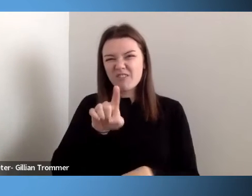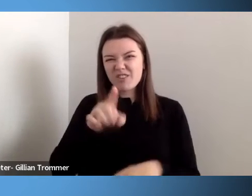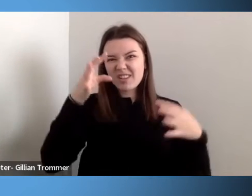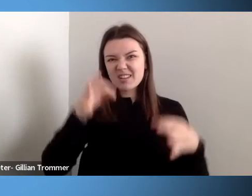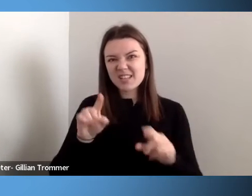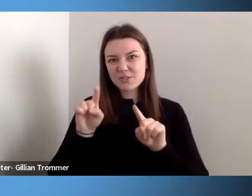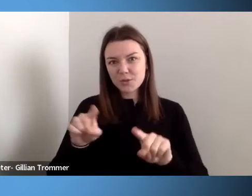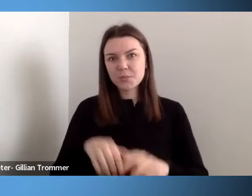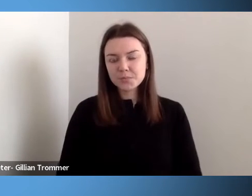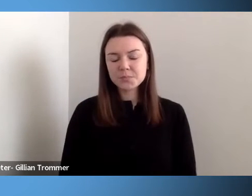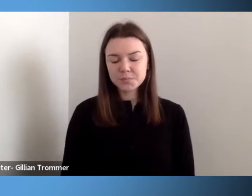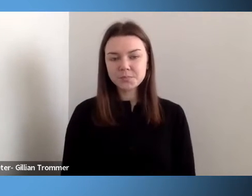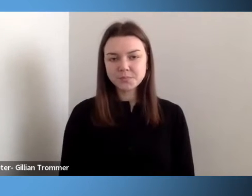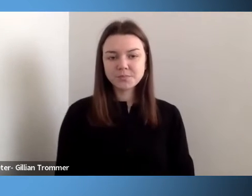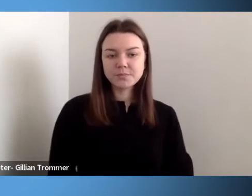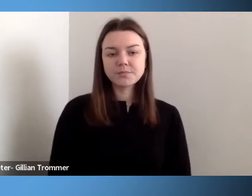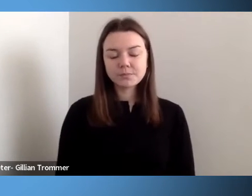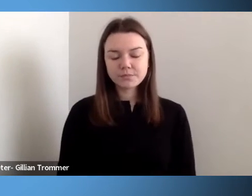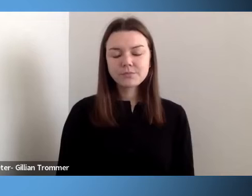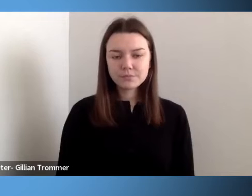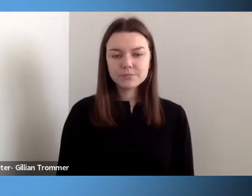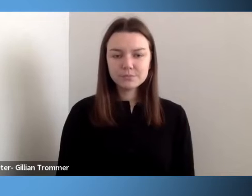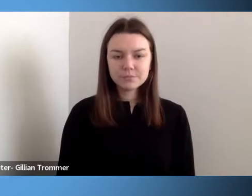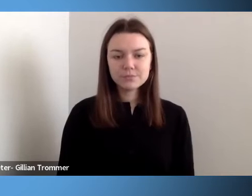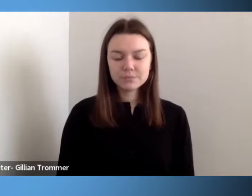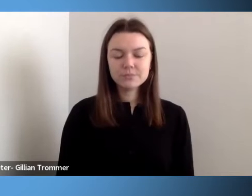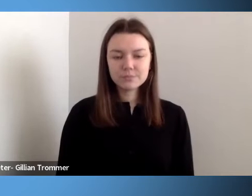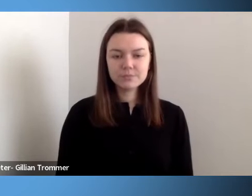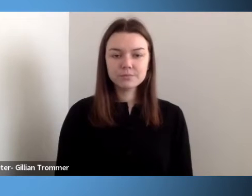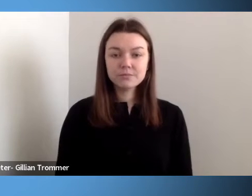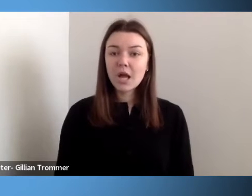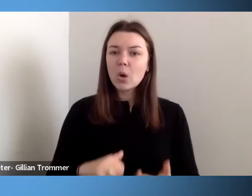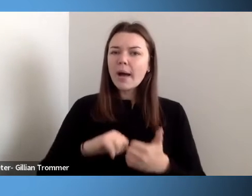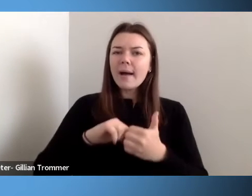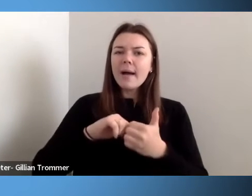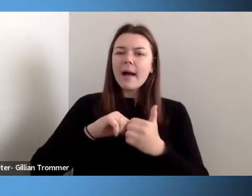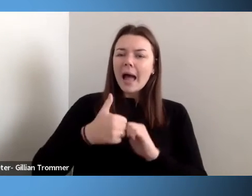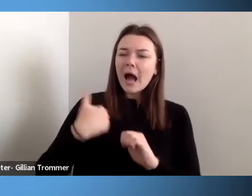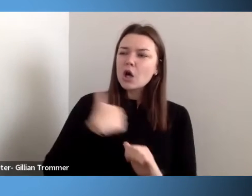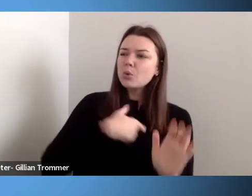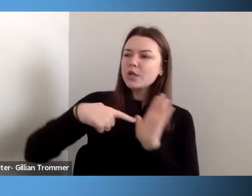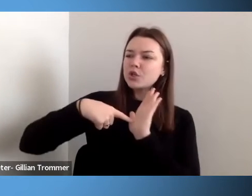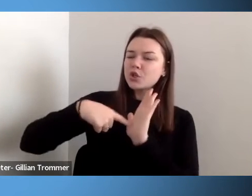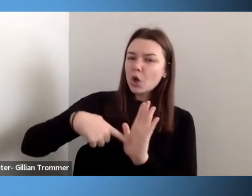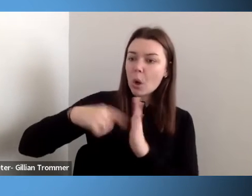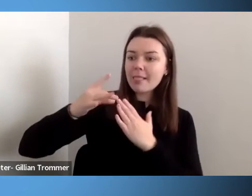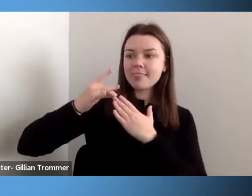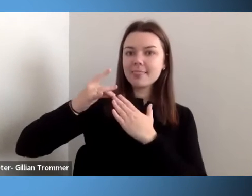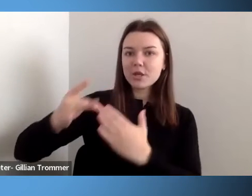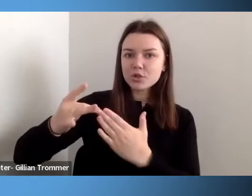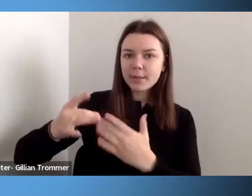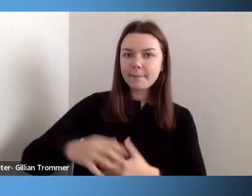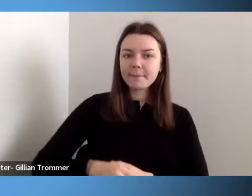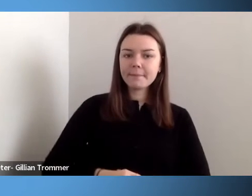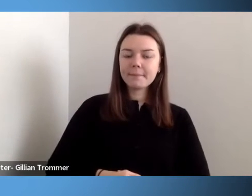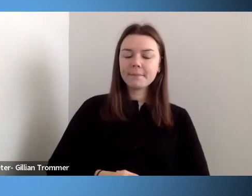So how do we show our leadership? How do we continue to use our universities